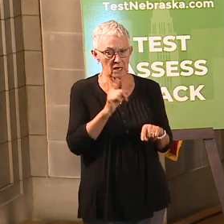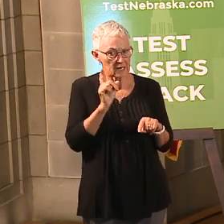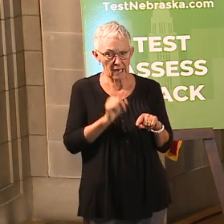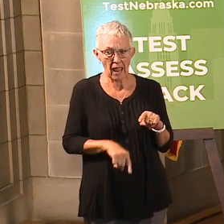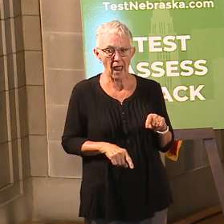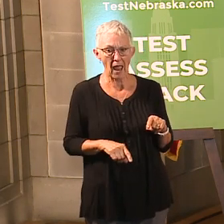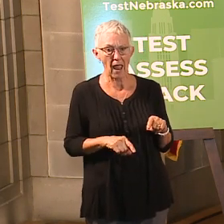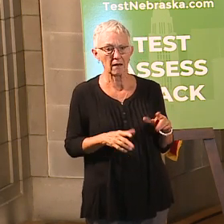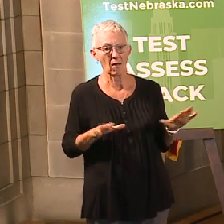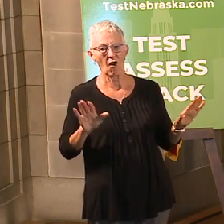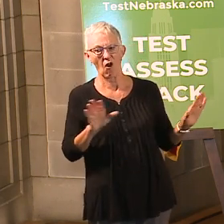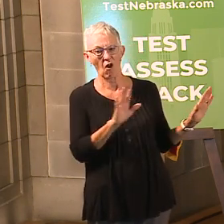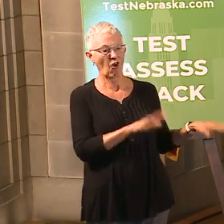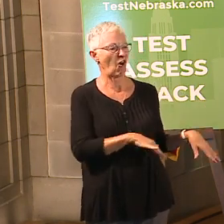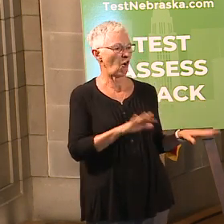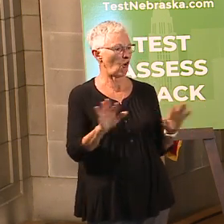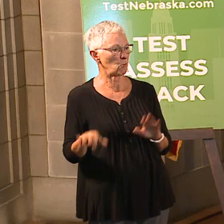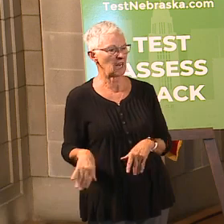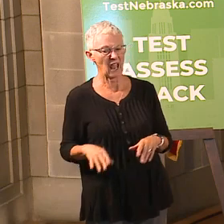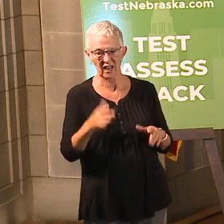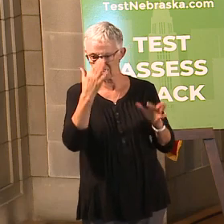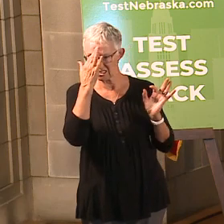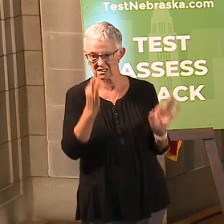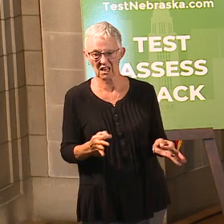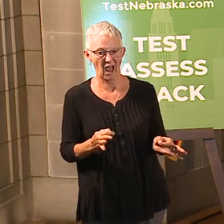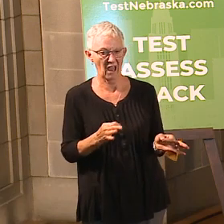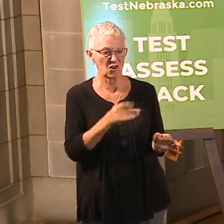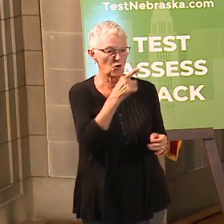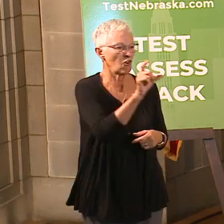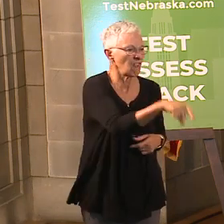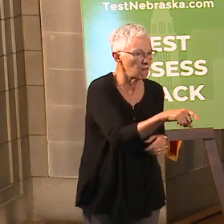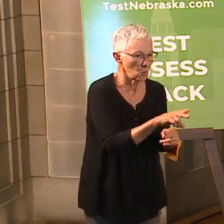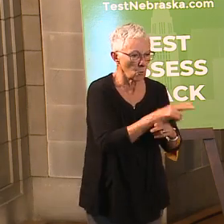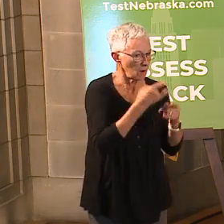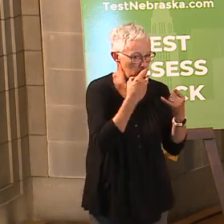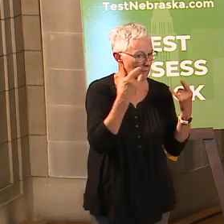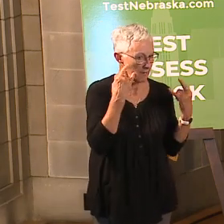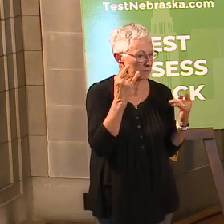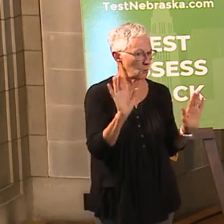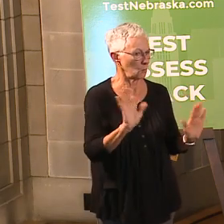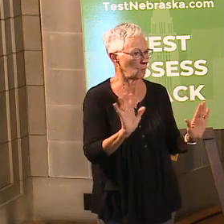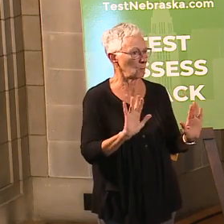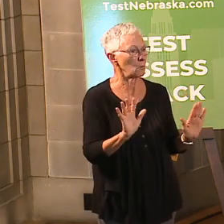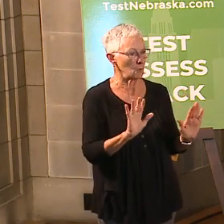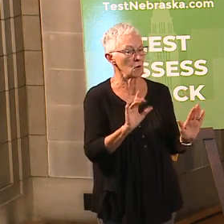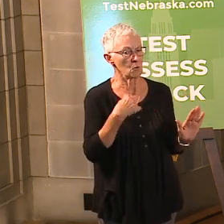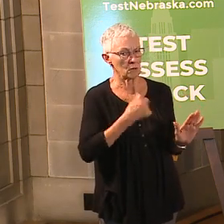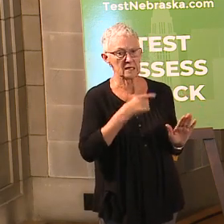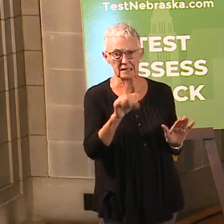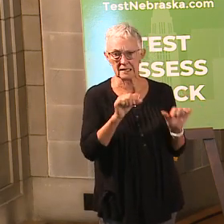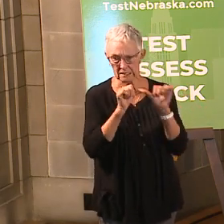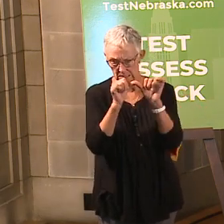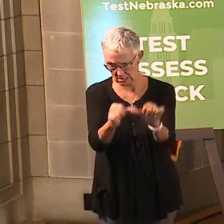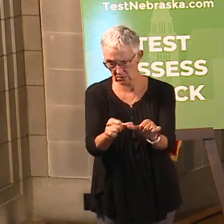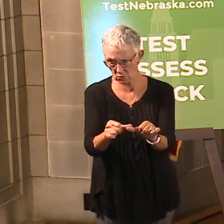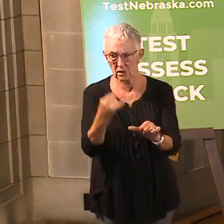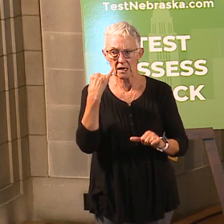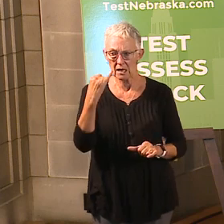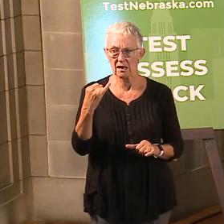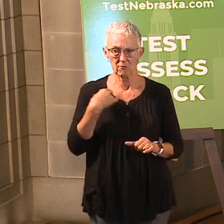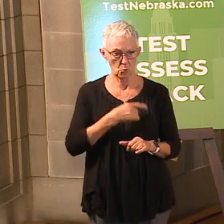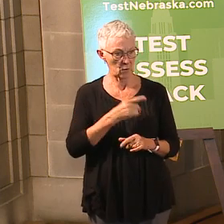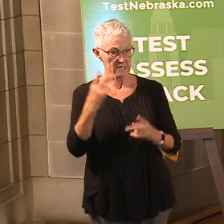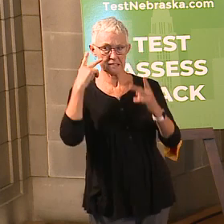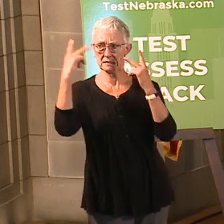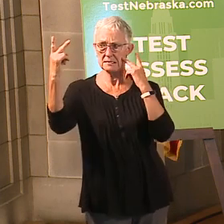protocols. We're watching the data. If we see that we have room to do something a little bit better and the data proves that we can, we'll do that. If we see that